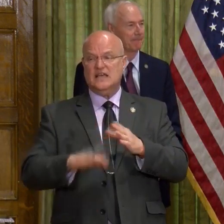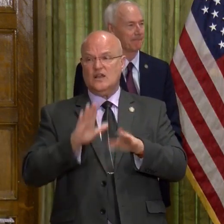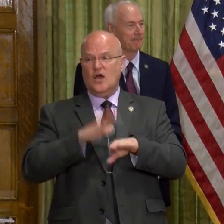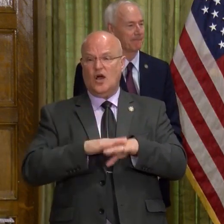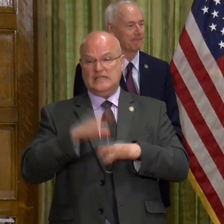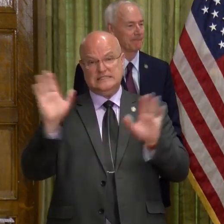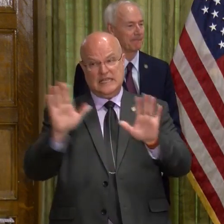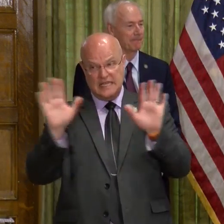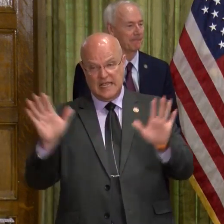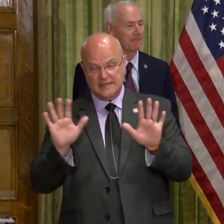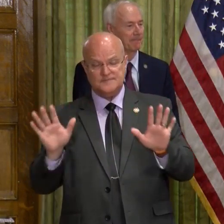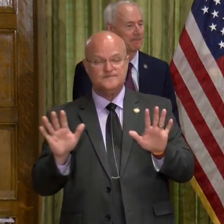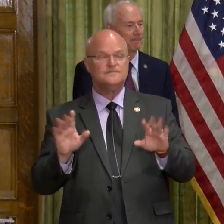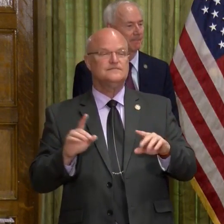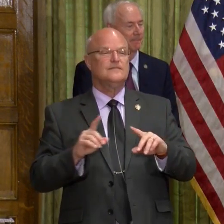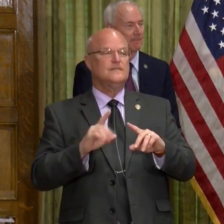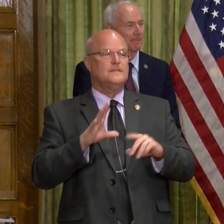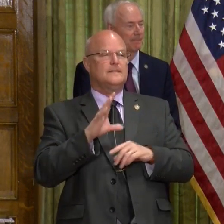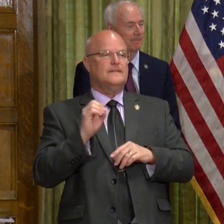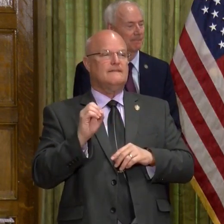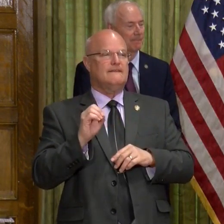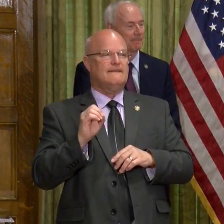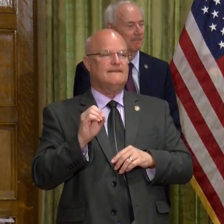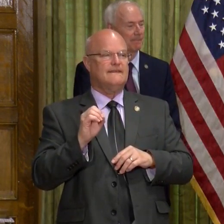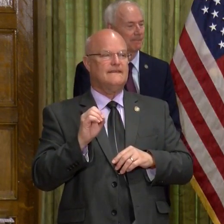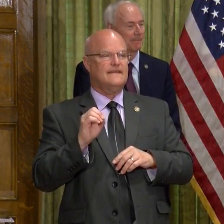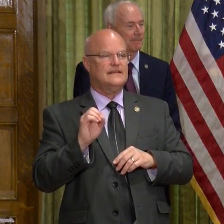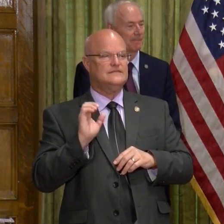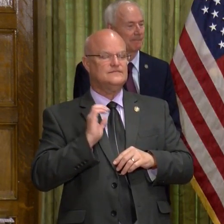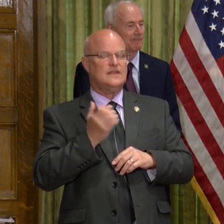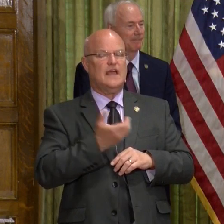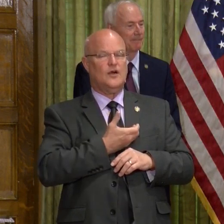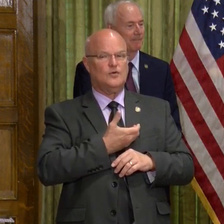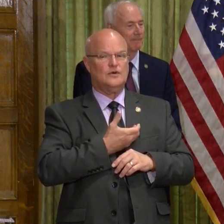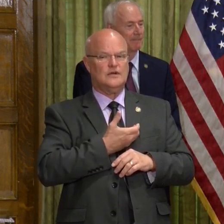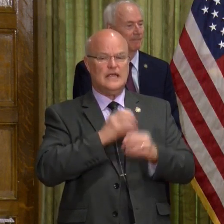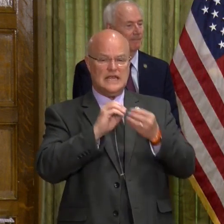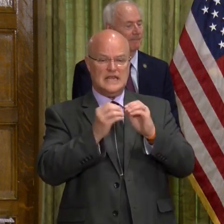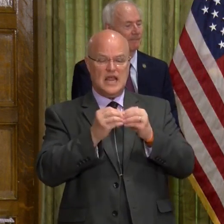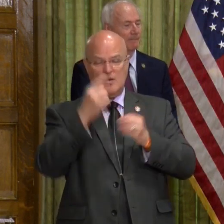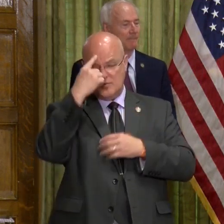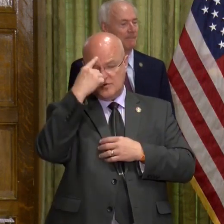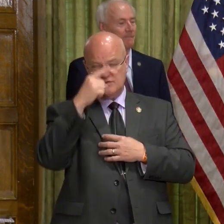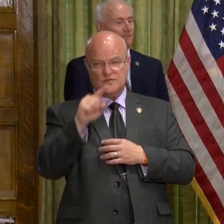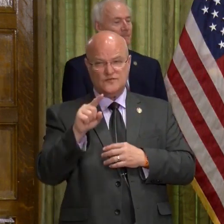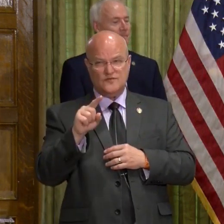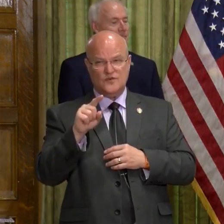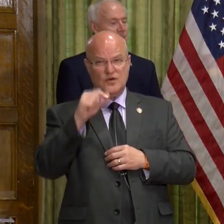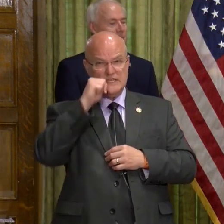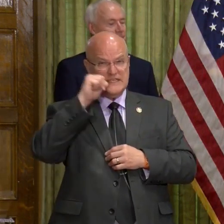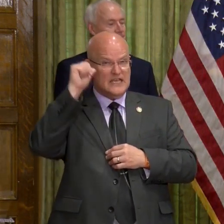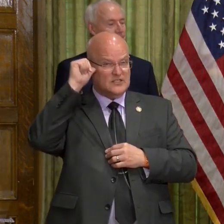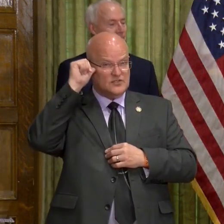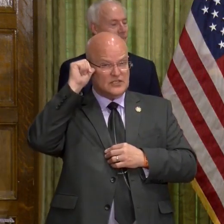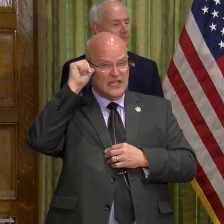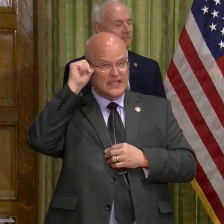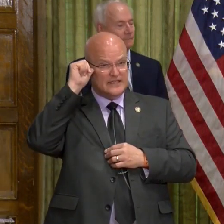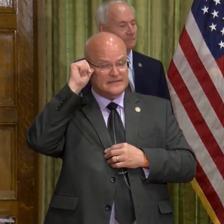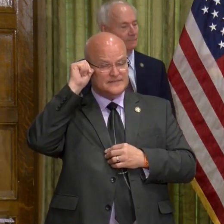Sunday. And our numbers for yesterday